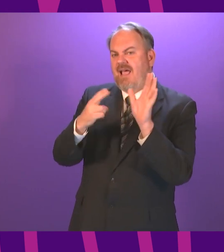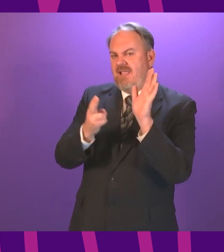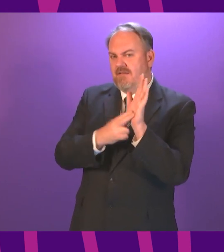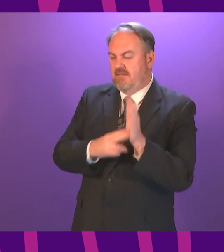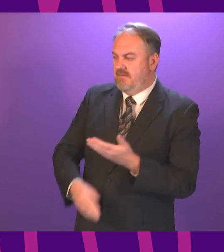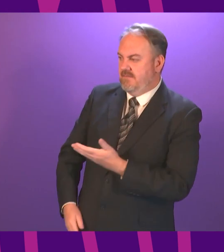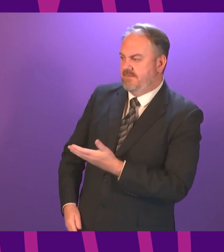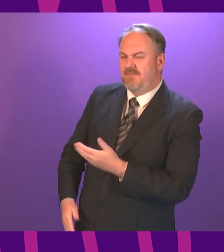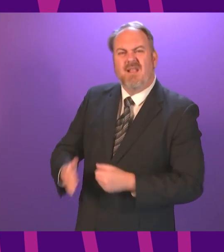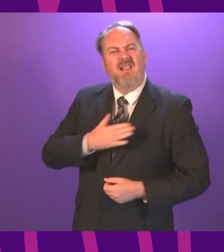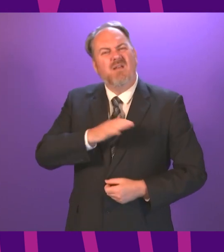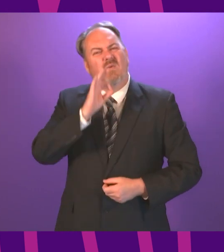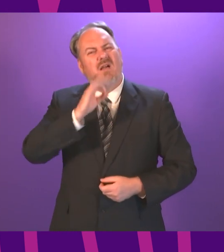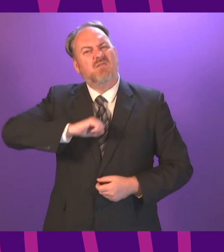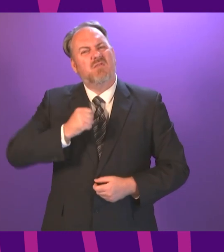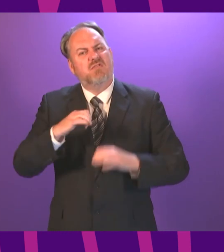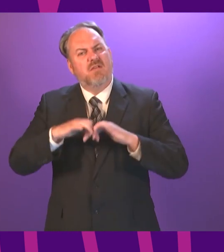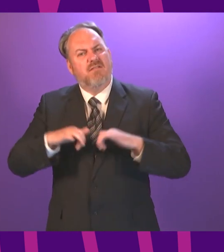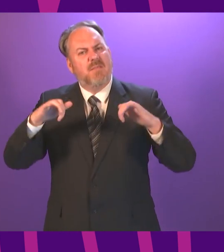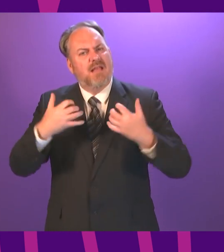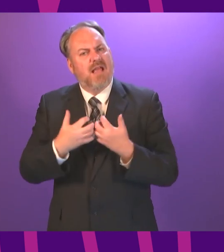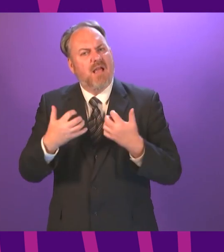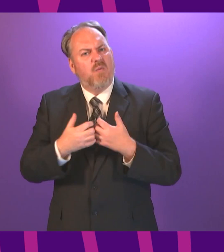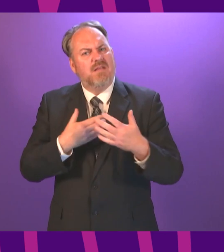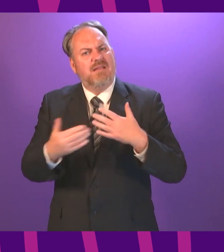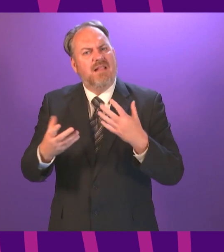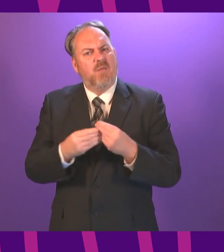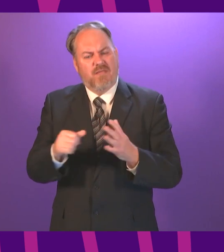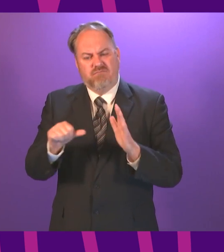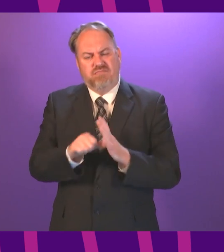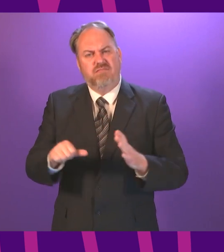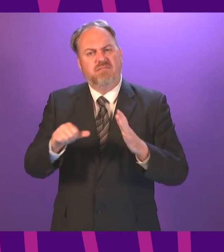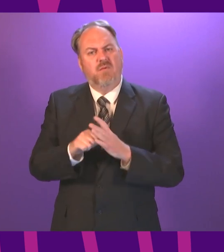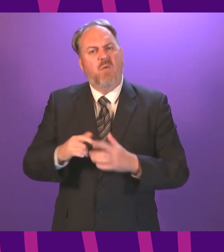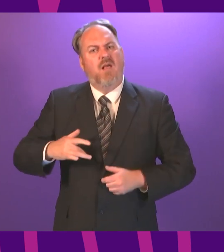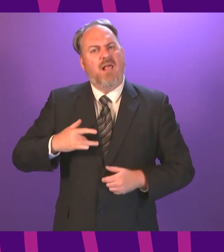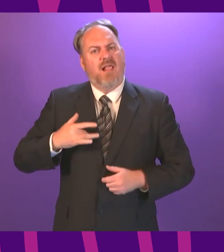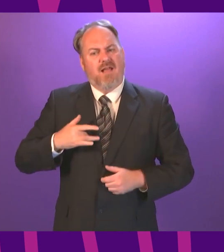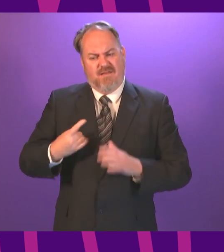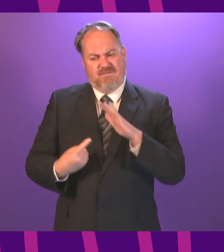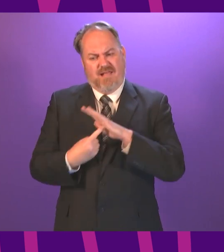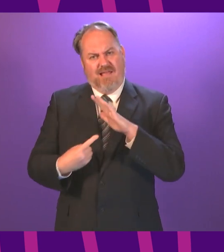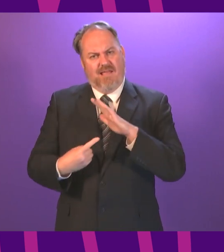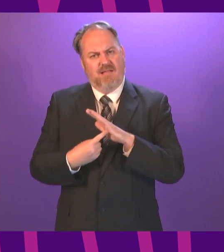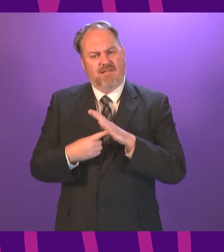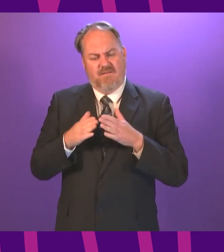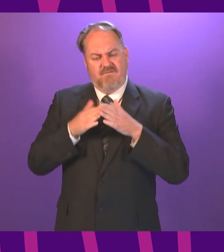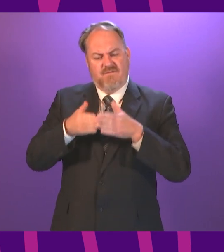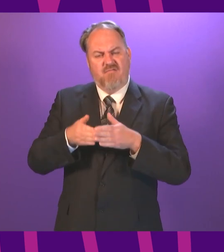To ask the Scottish Government what action it is taking to address the ongoing disruption to lifeline ferry routes served by CALMAC.